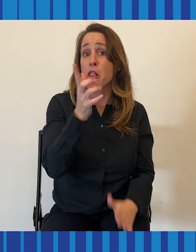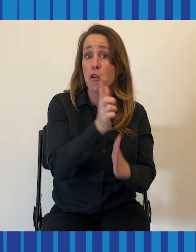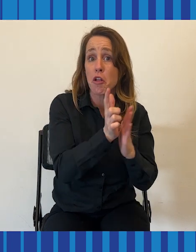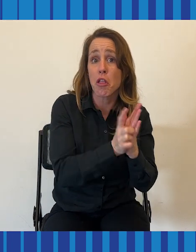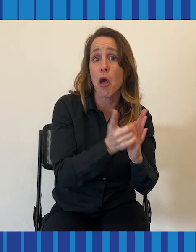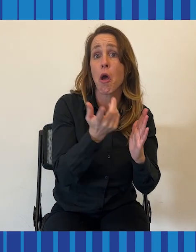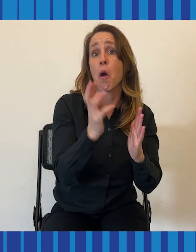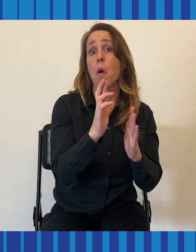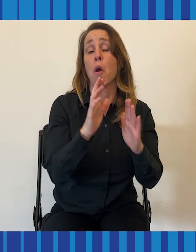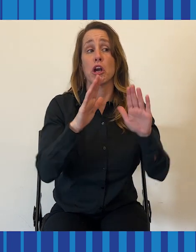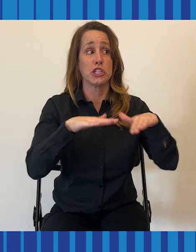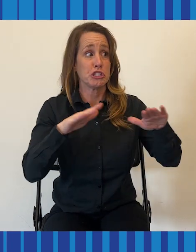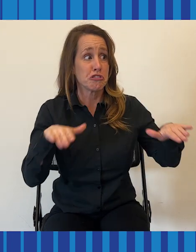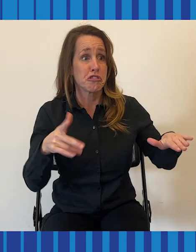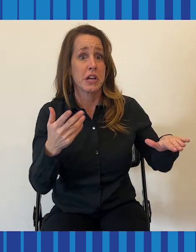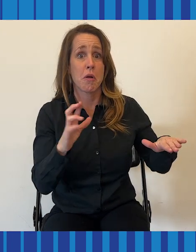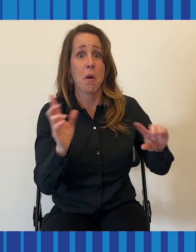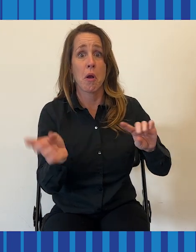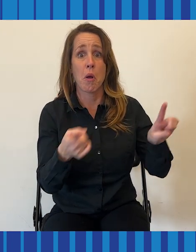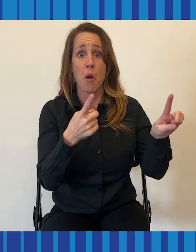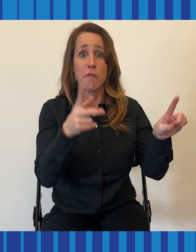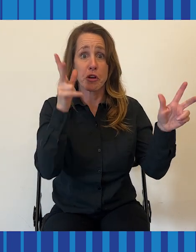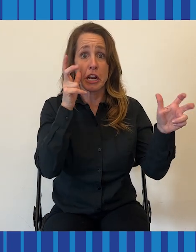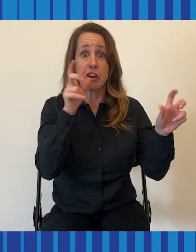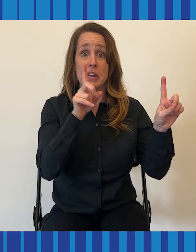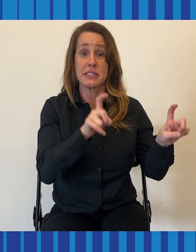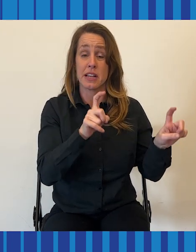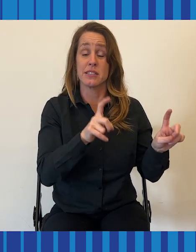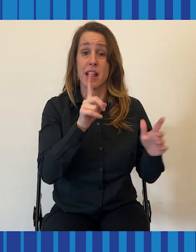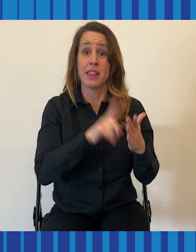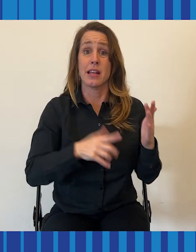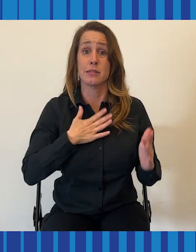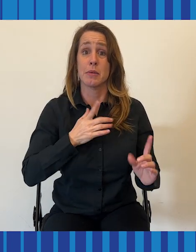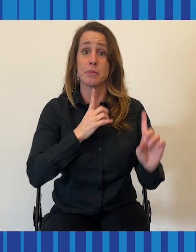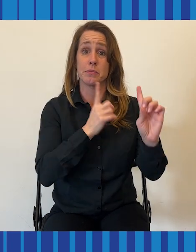or mother or child a hearing test, that's what I want.